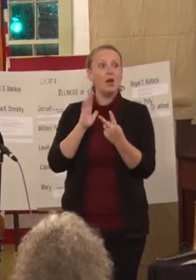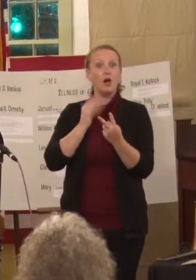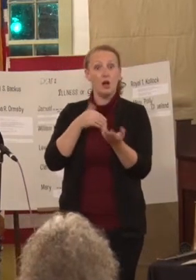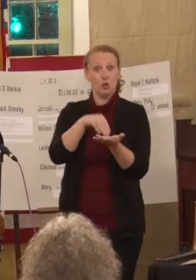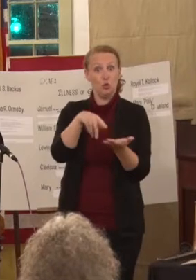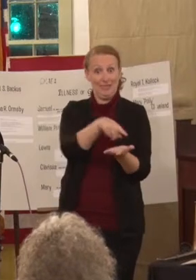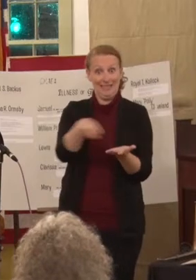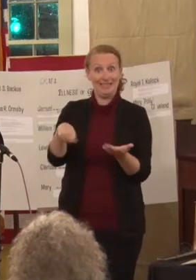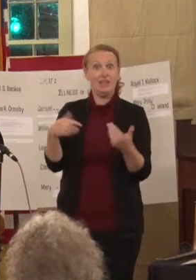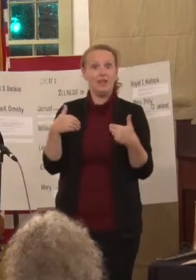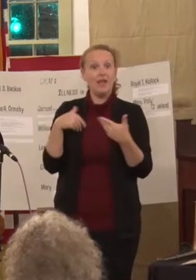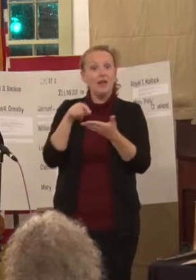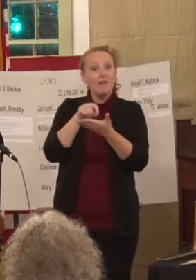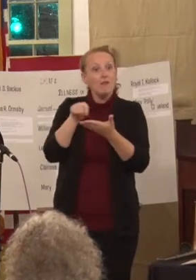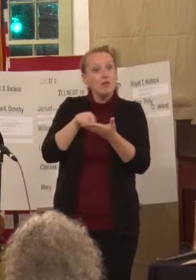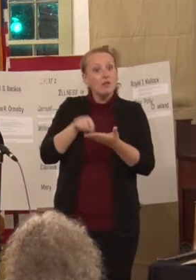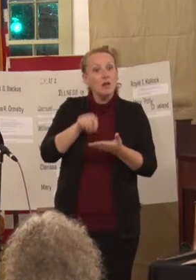have Alice Codswell's Catechism.